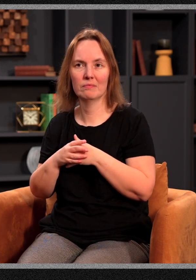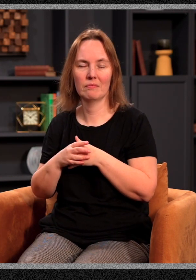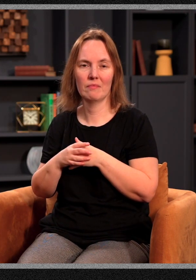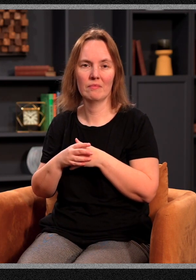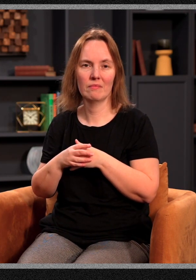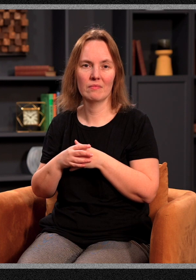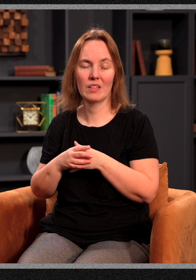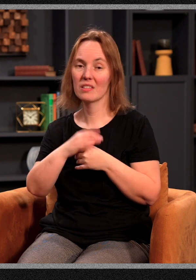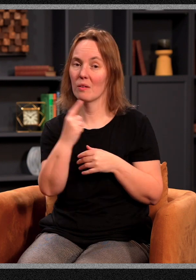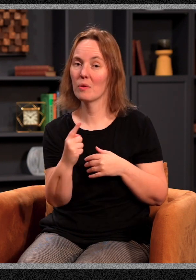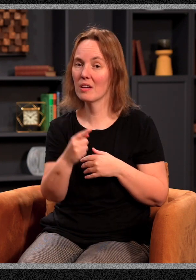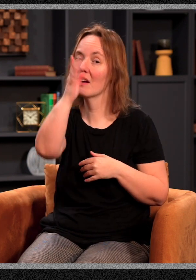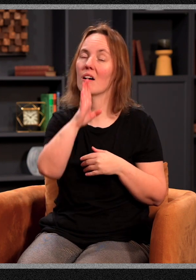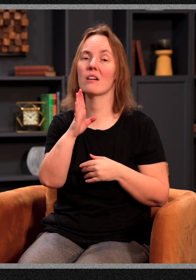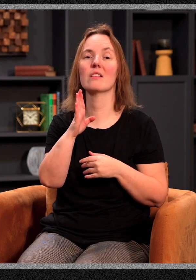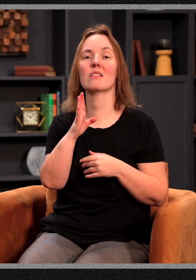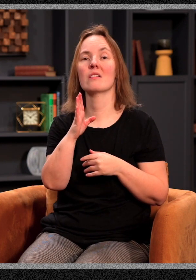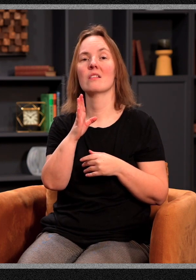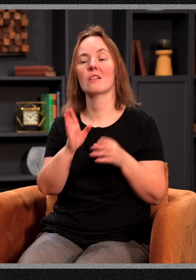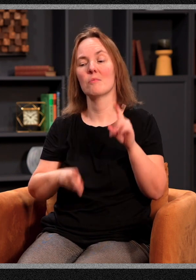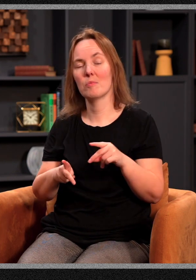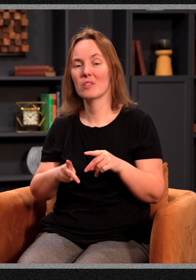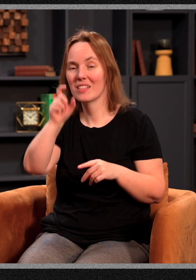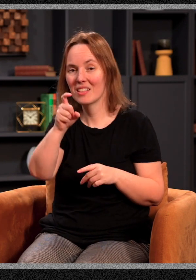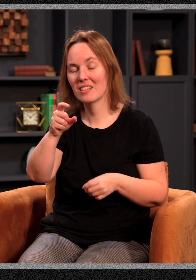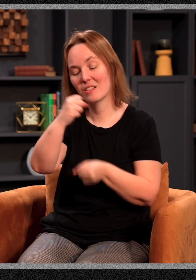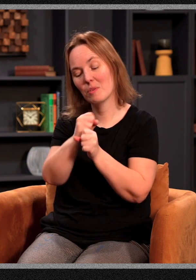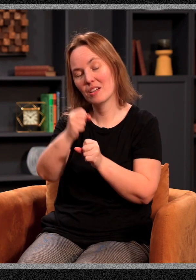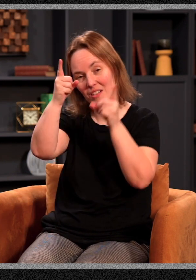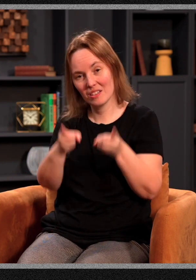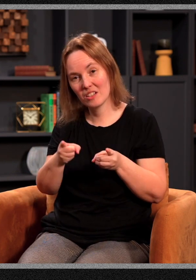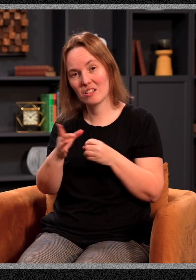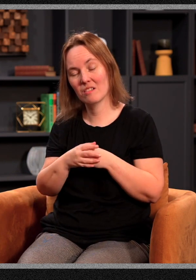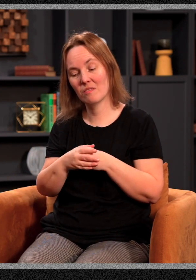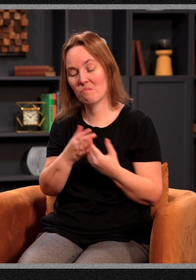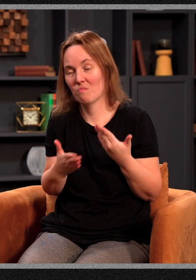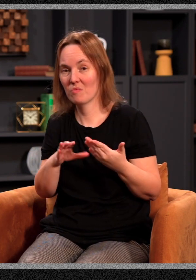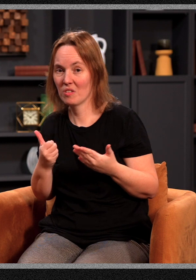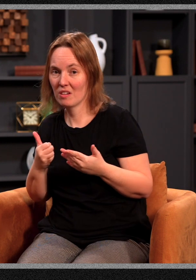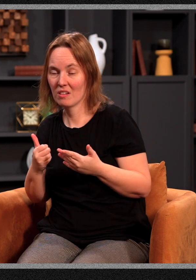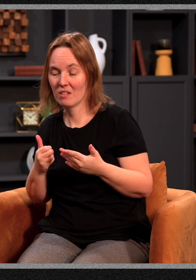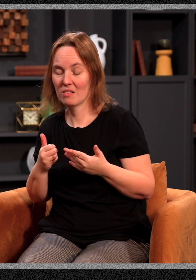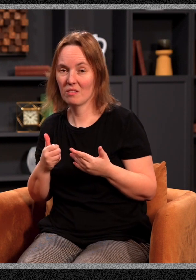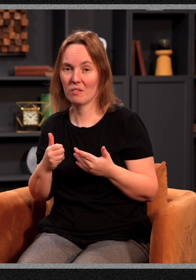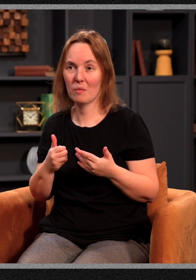people is that we, God's people, have to make a fundamental decision. And that is whether or not we are actually going to